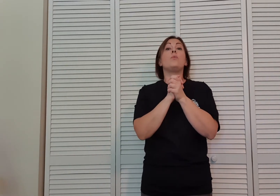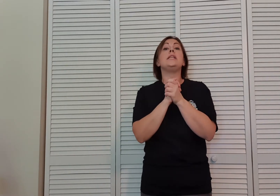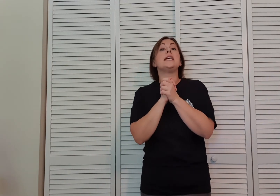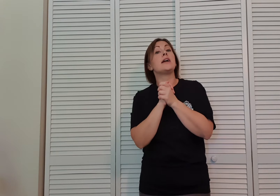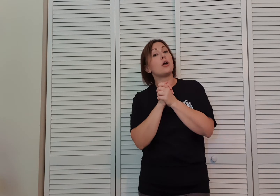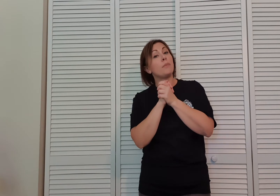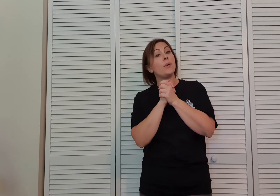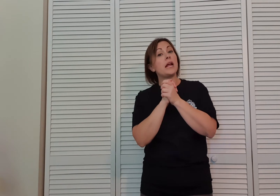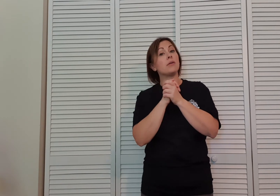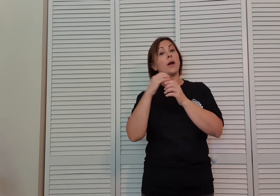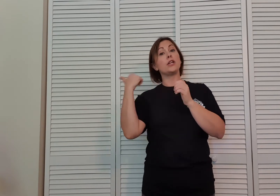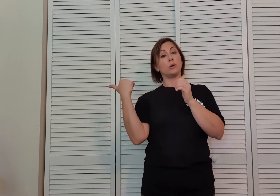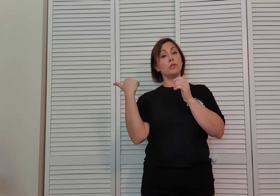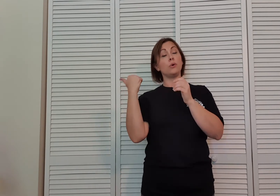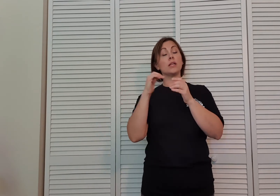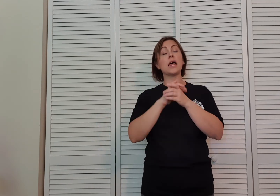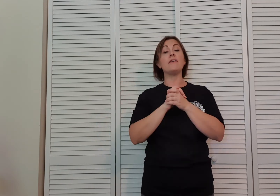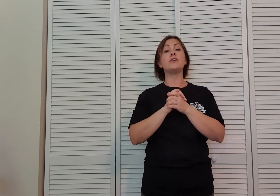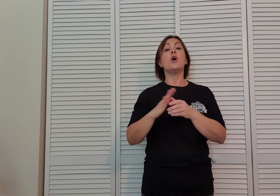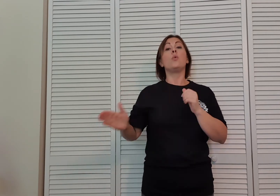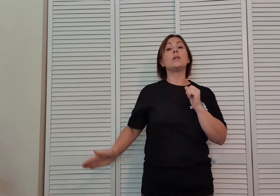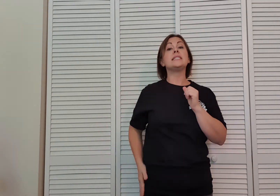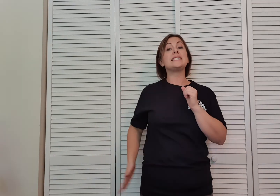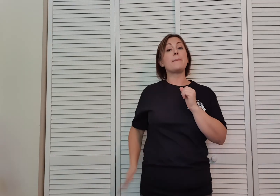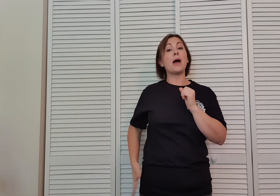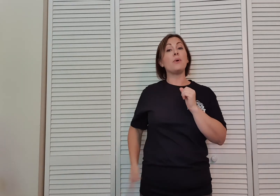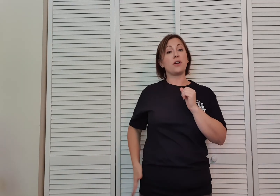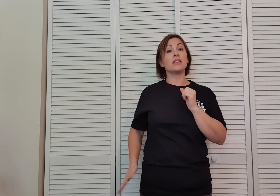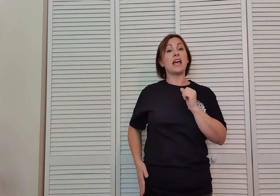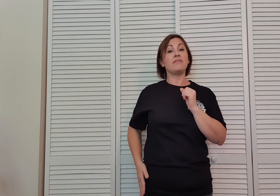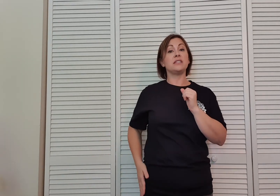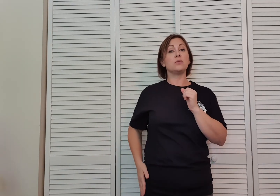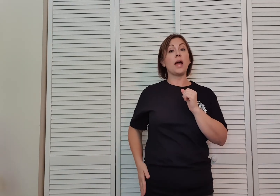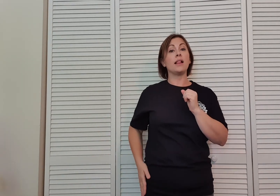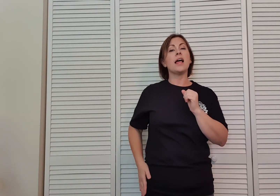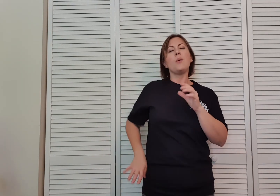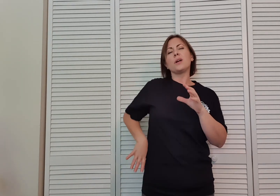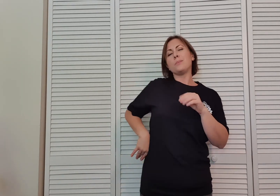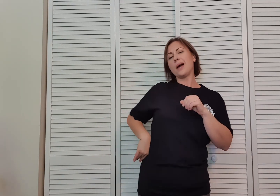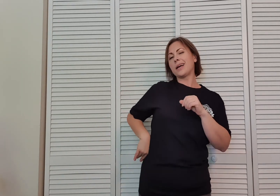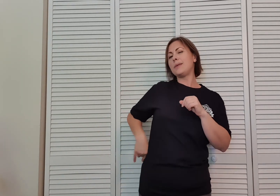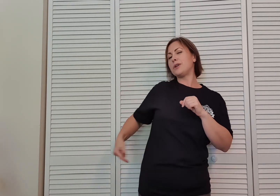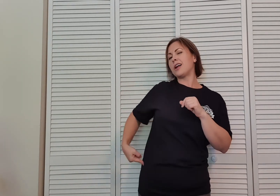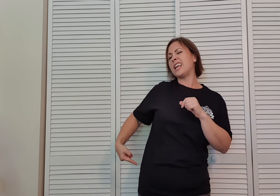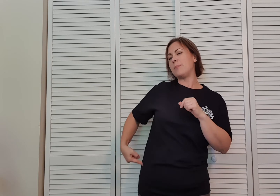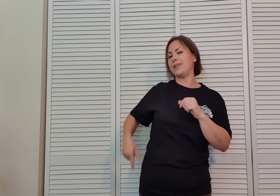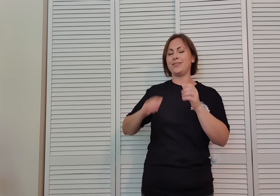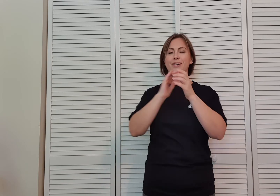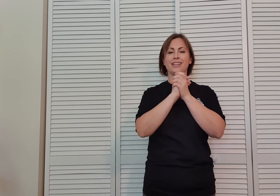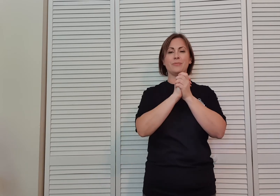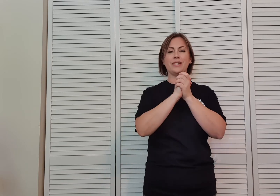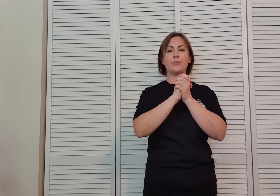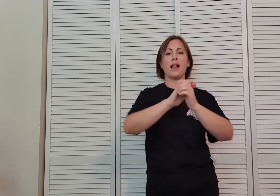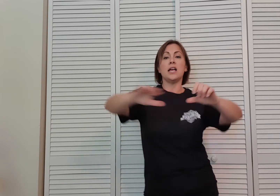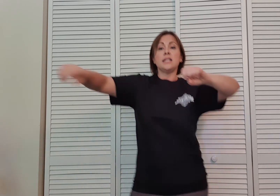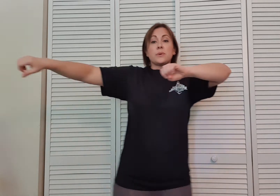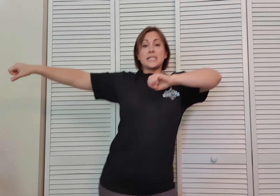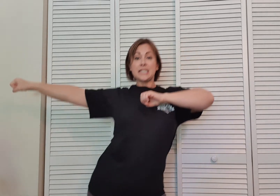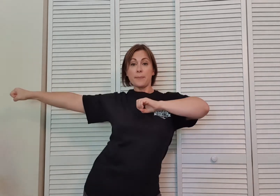we take our bow and arrow and go to our left. We're gonna step out with our left as well. We're gonna put our hip into it a little bit as well. So we're stepping